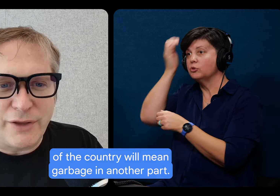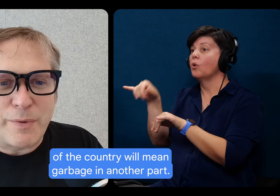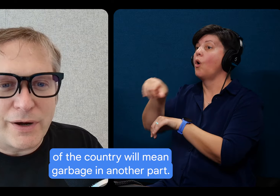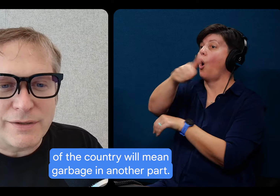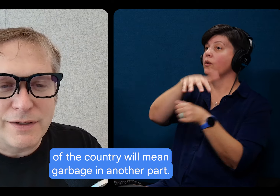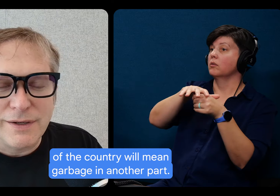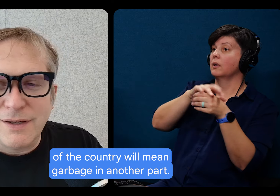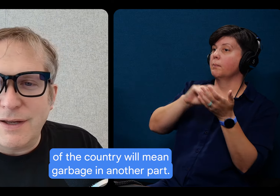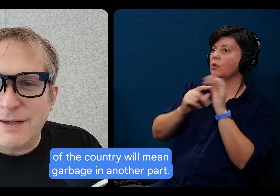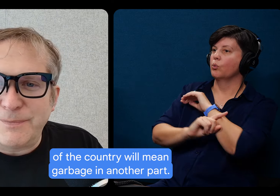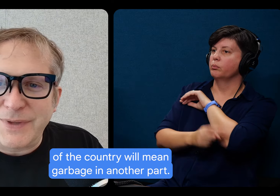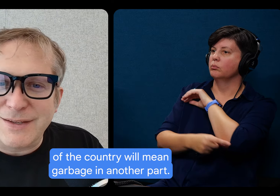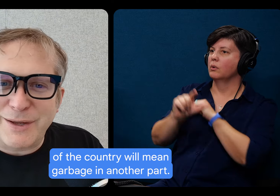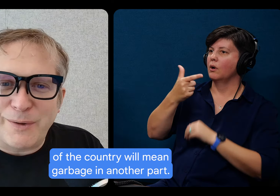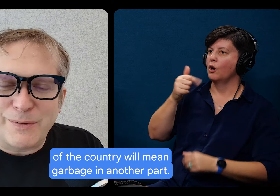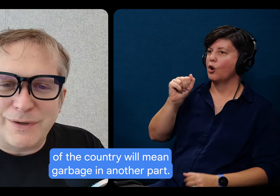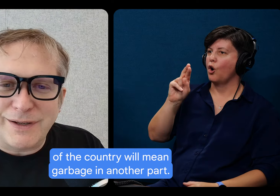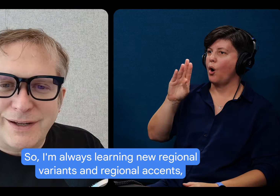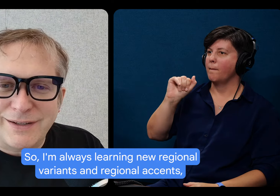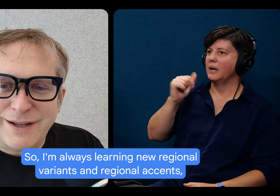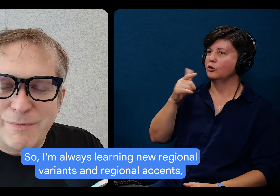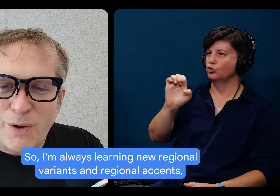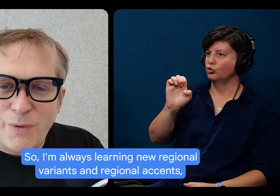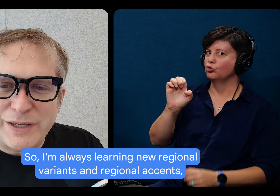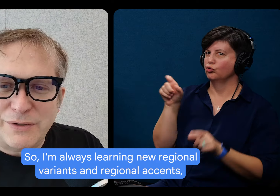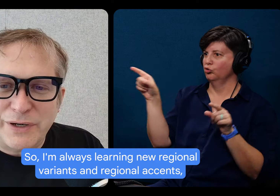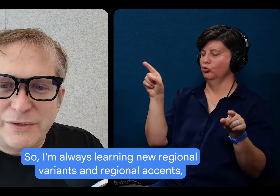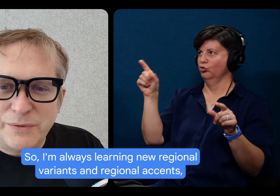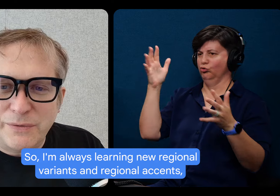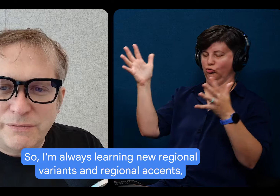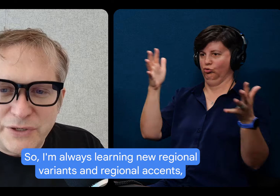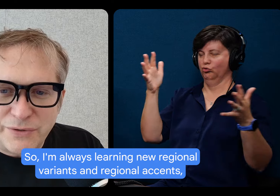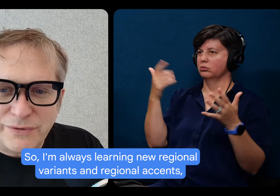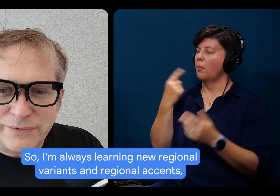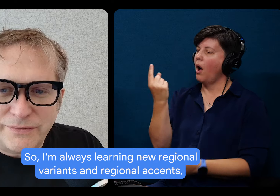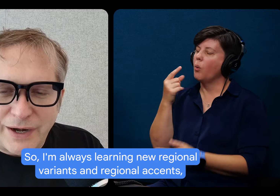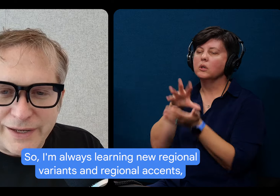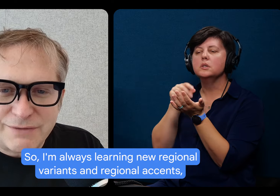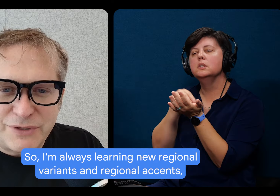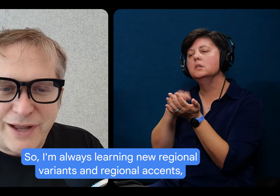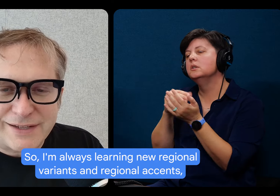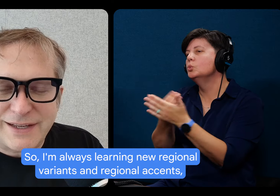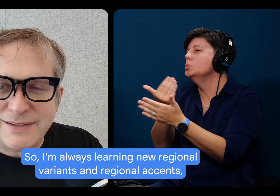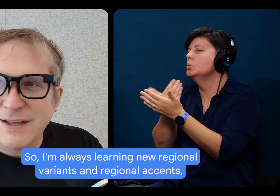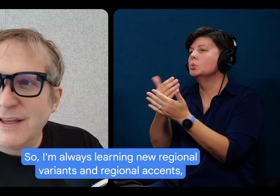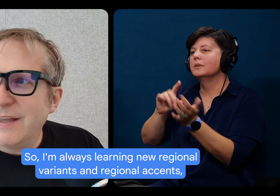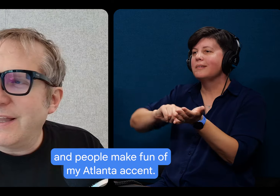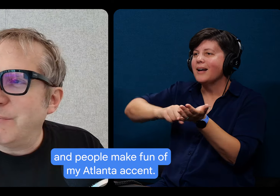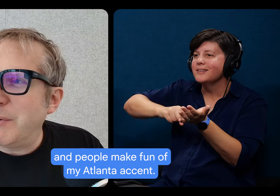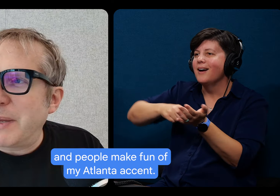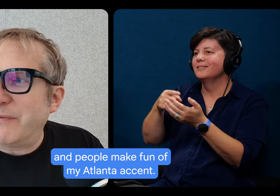in another part. Um, so, uh, I'm always learning new regional variants and regional accents.